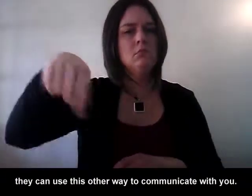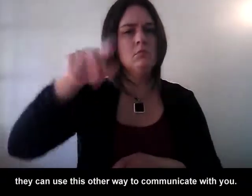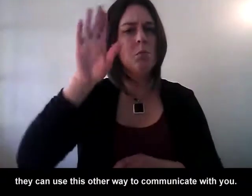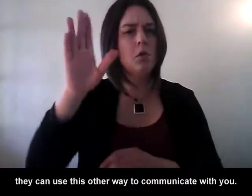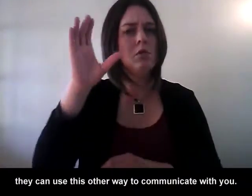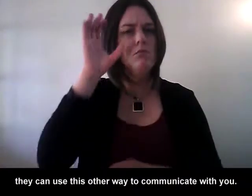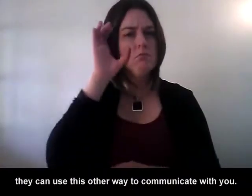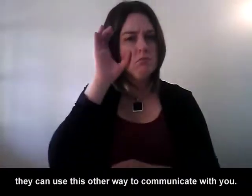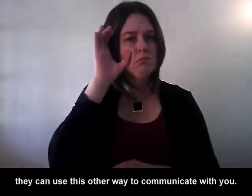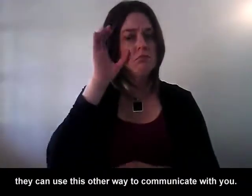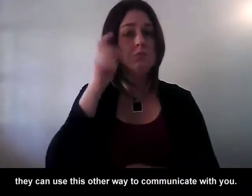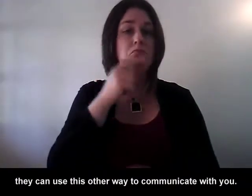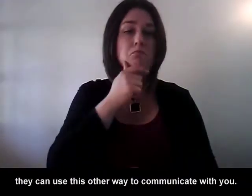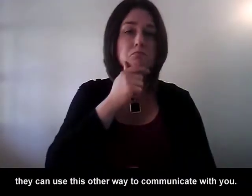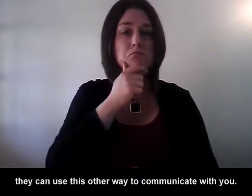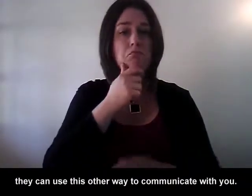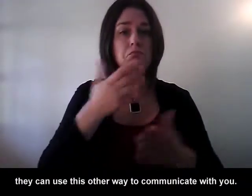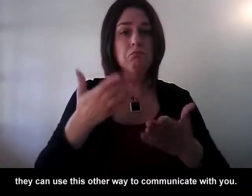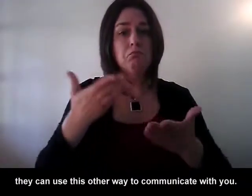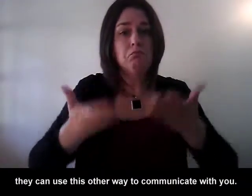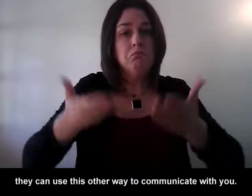they can use this other way to communicate with you.